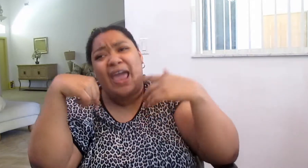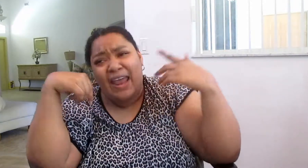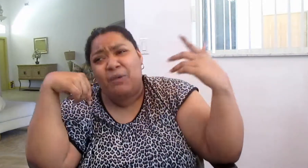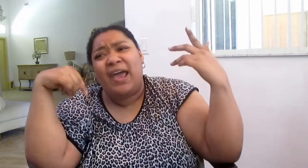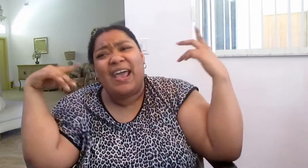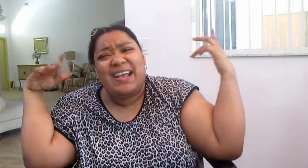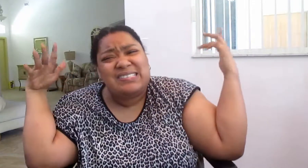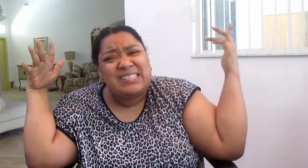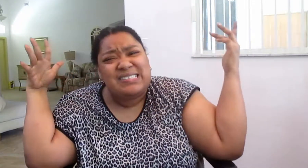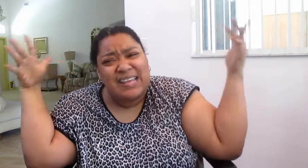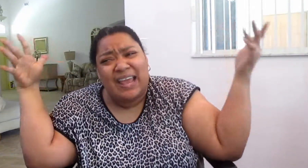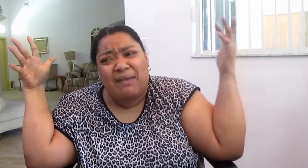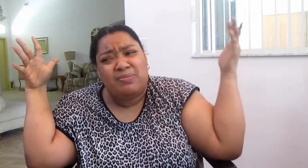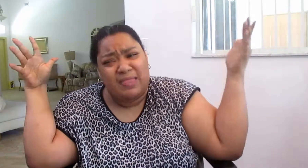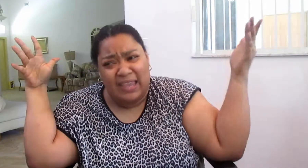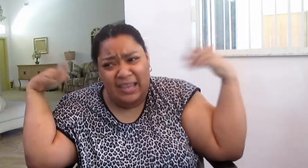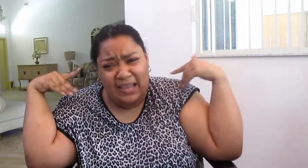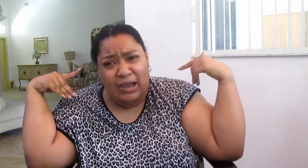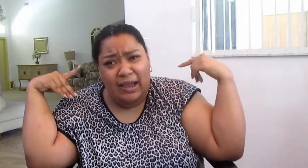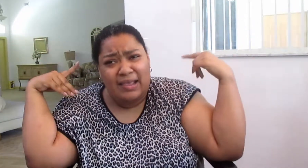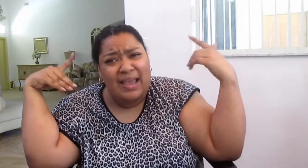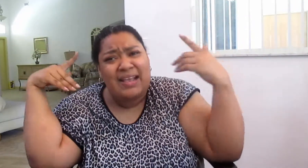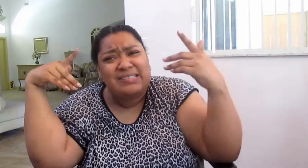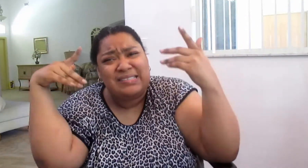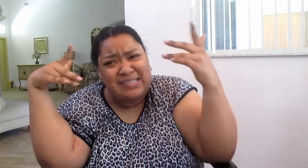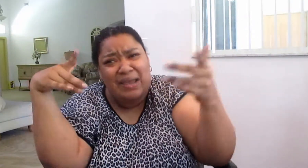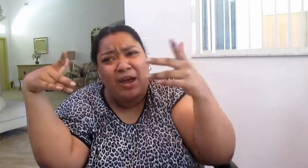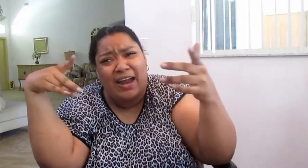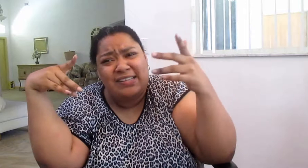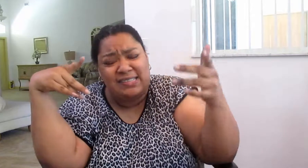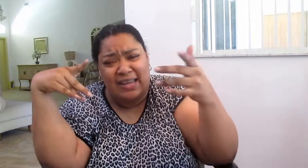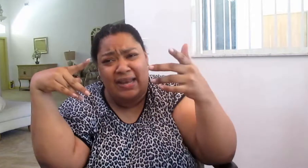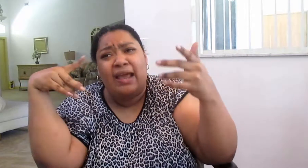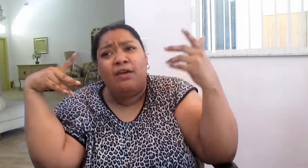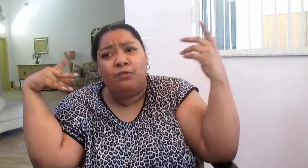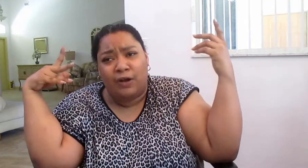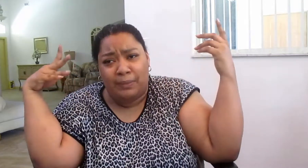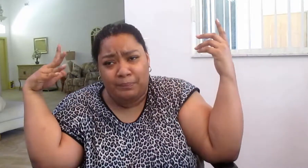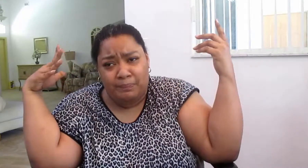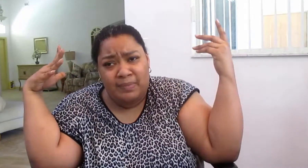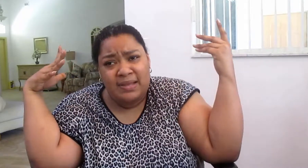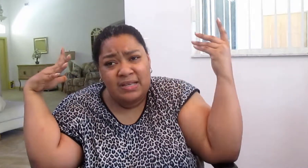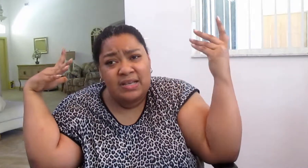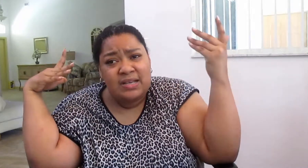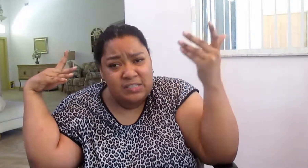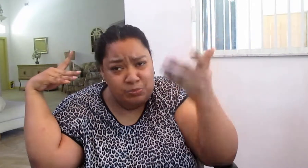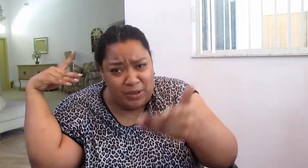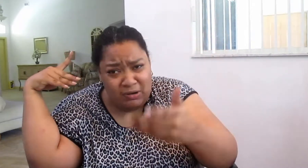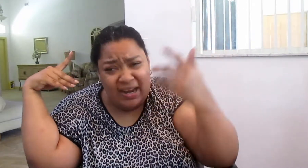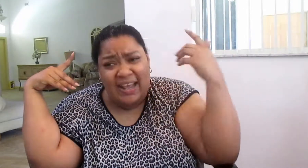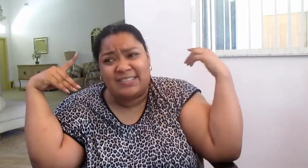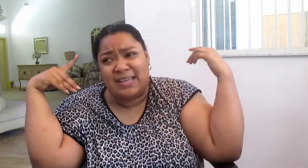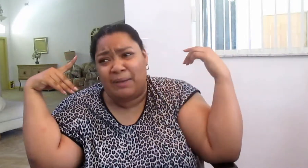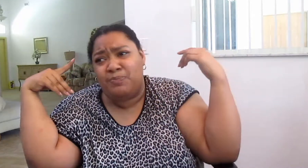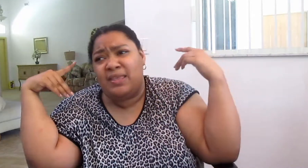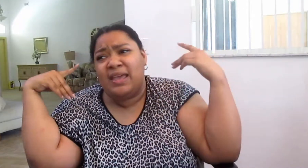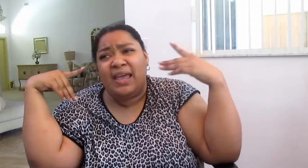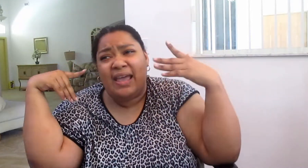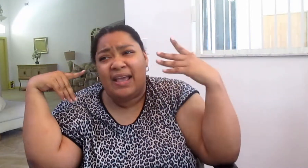Anyway, it's the same thing. It's the same kind of scene from Spirit, except it,